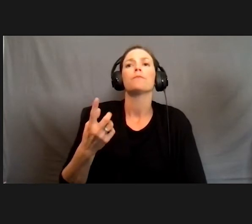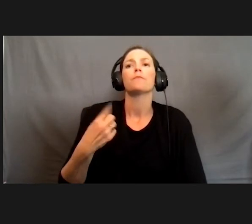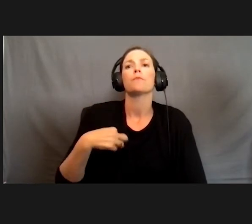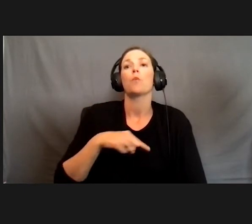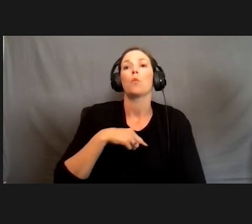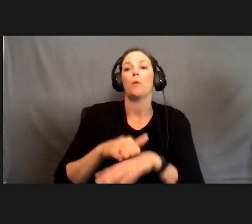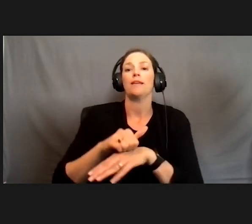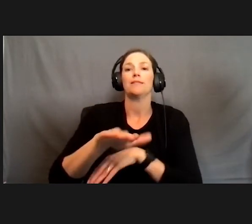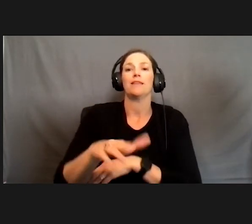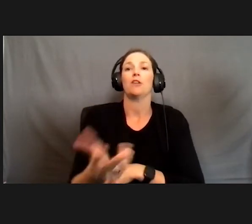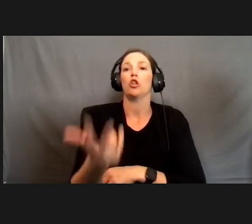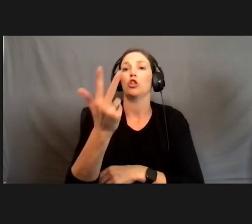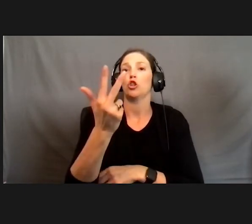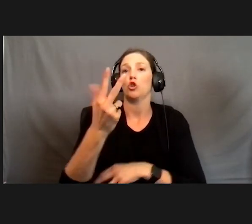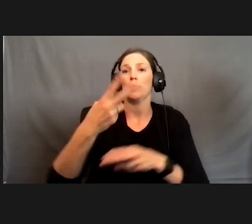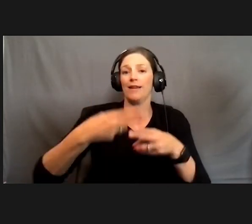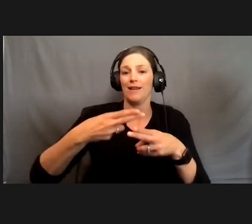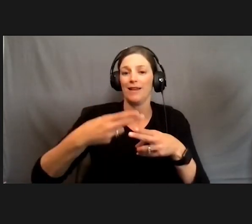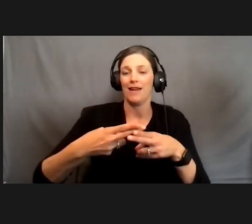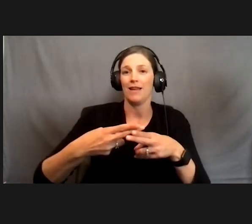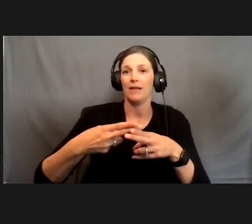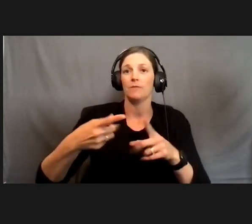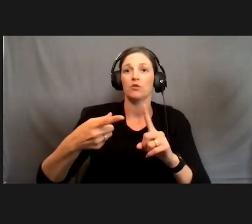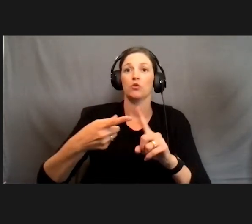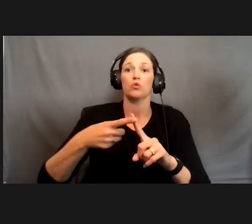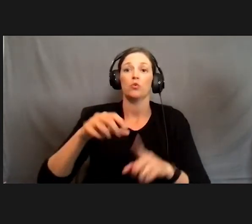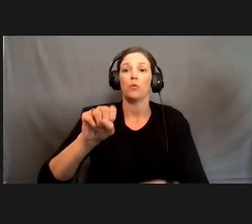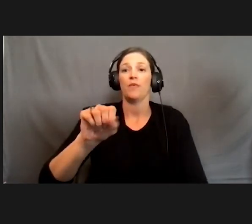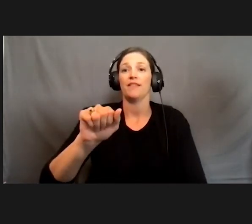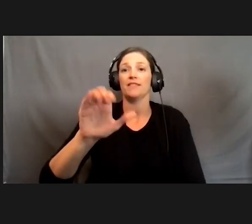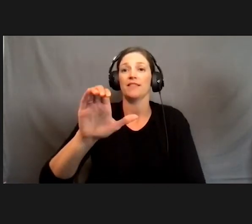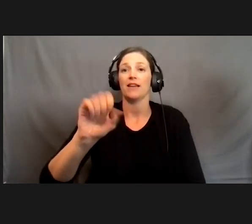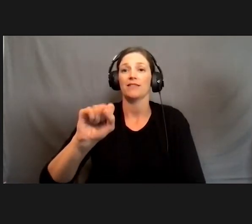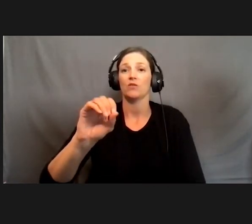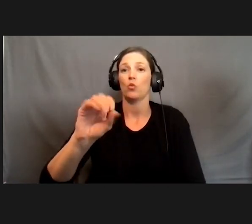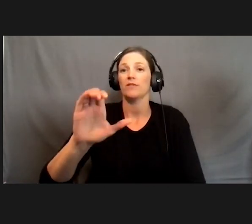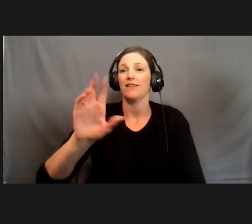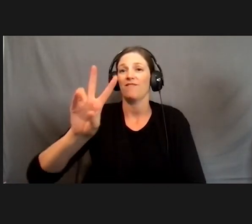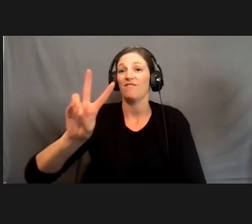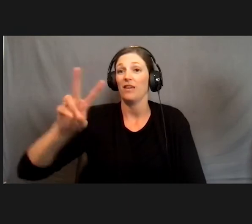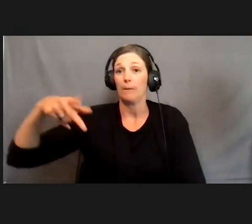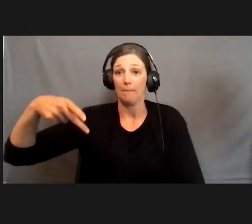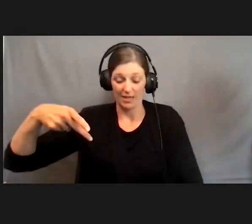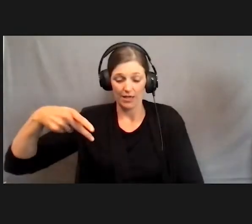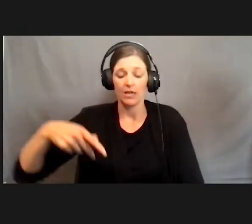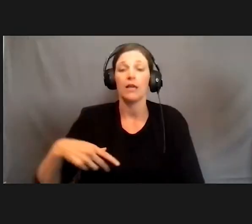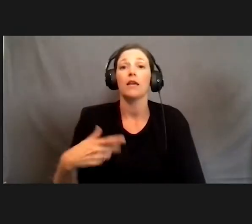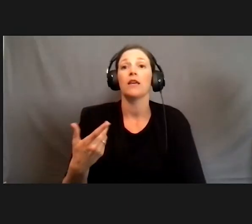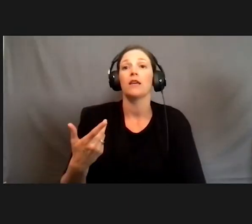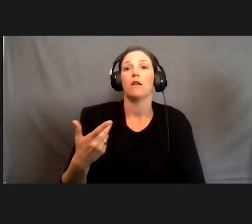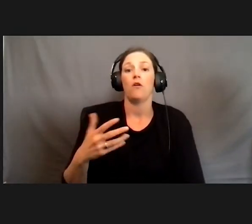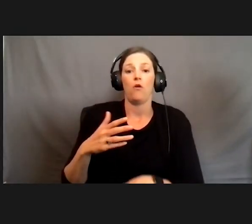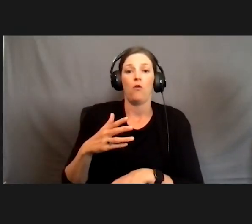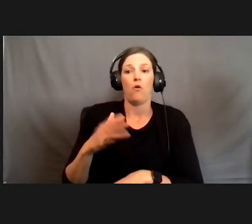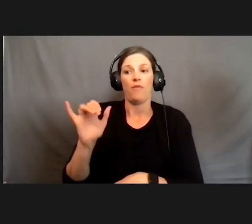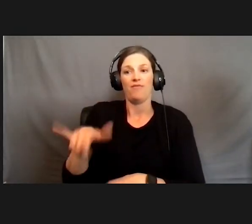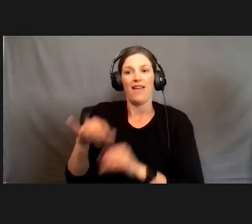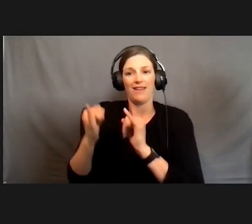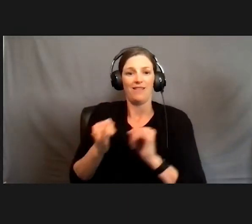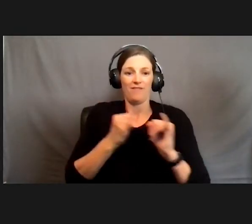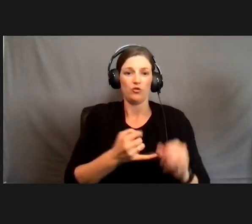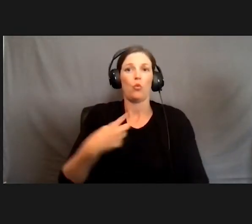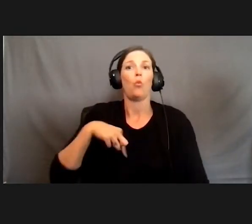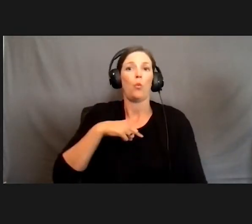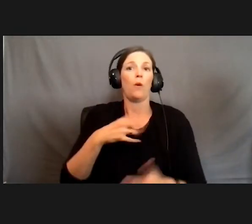three names to our SAC COC vice president on the individual that we want to